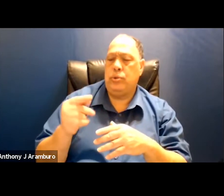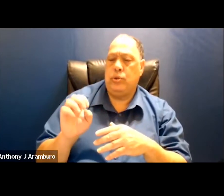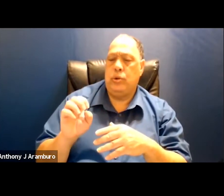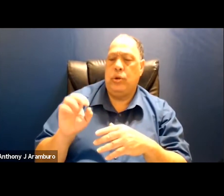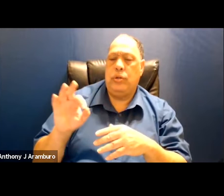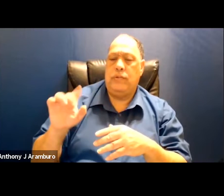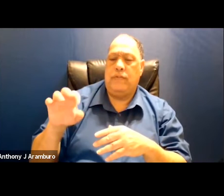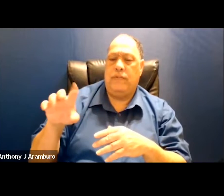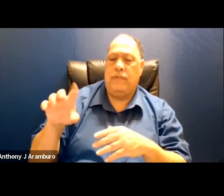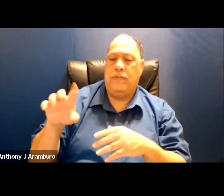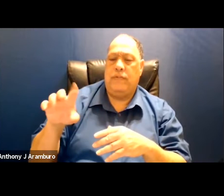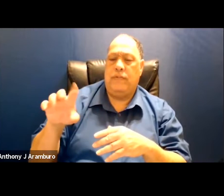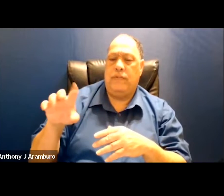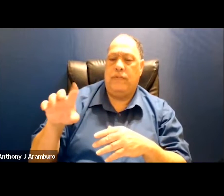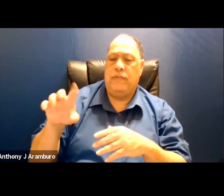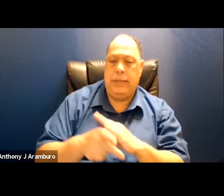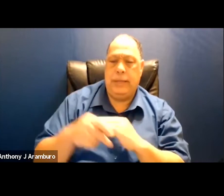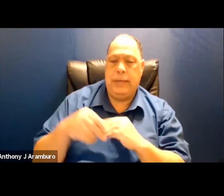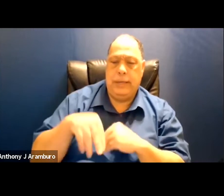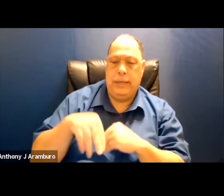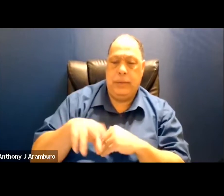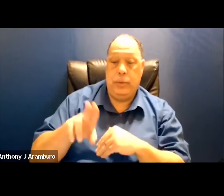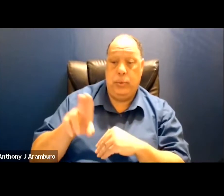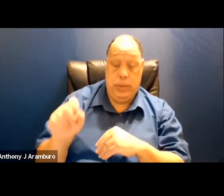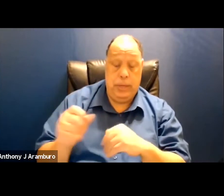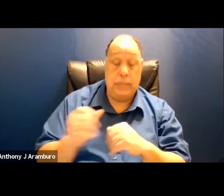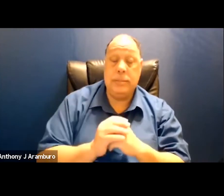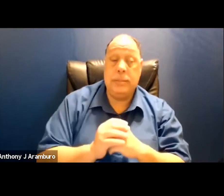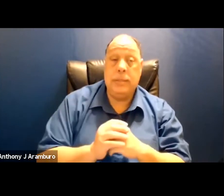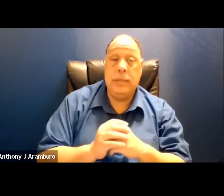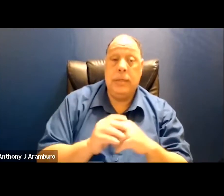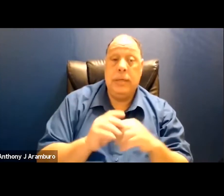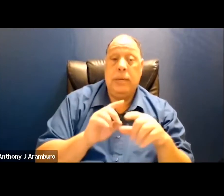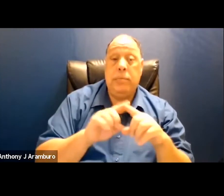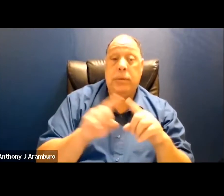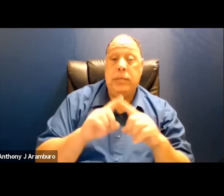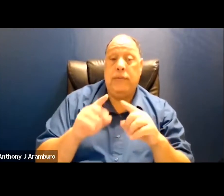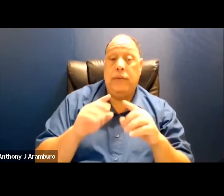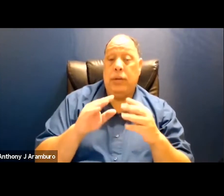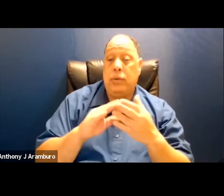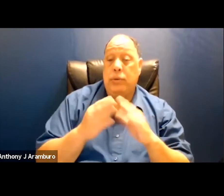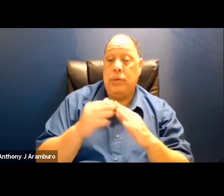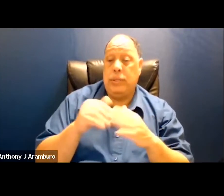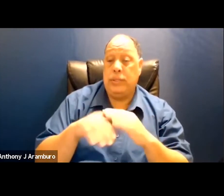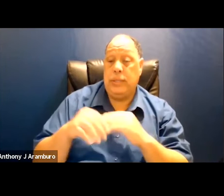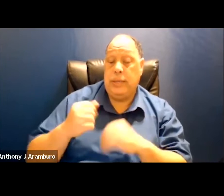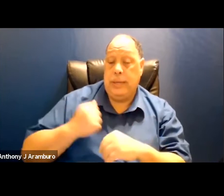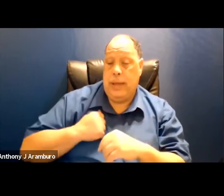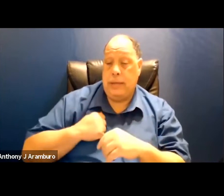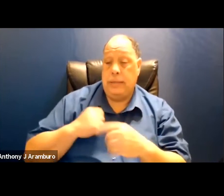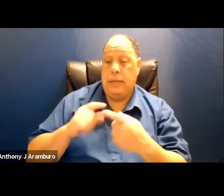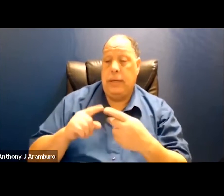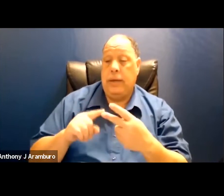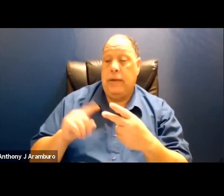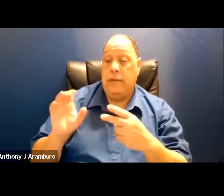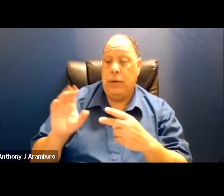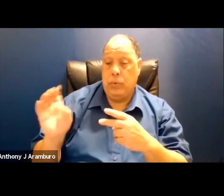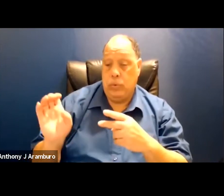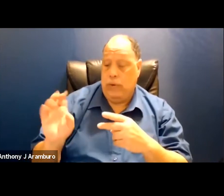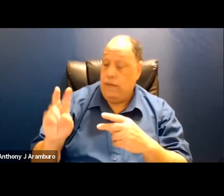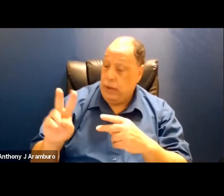and um but also different communities in in canada and vancouver had been working on